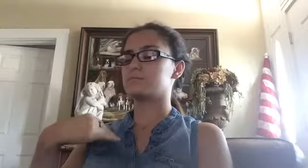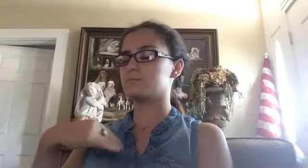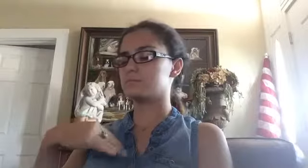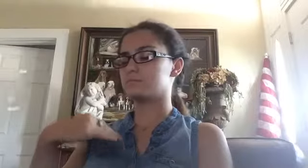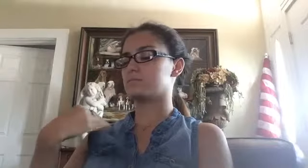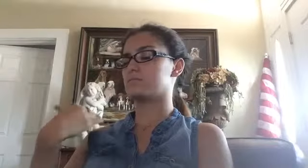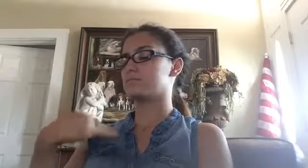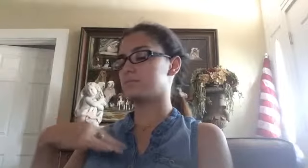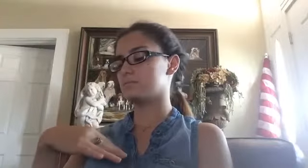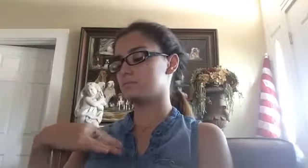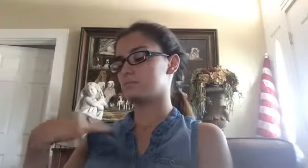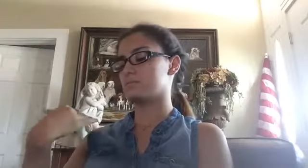heart.